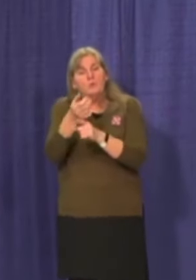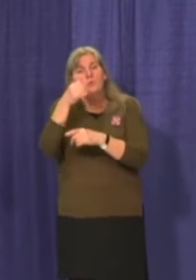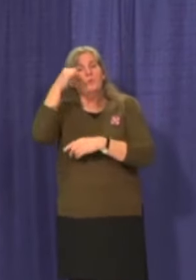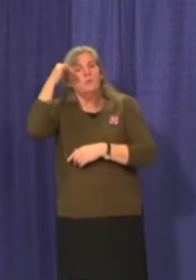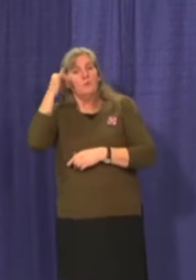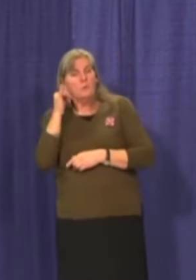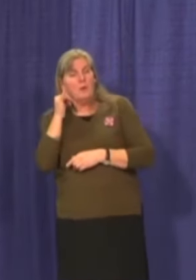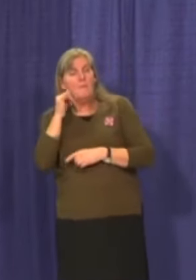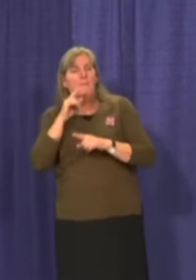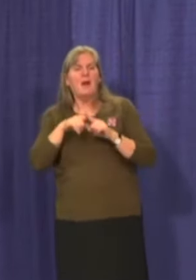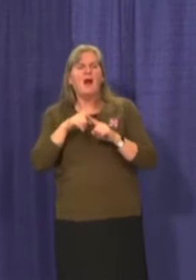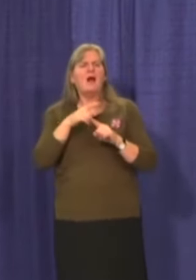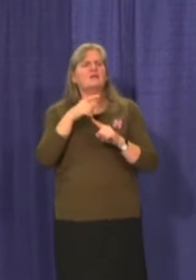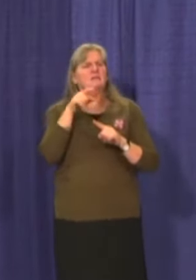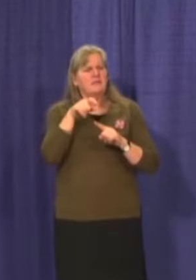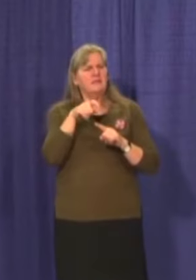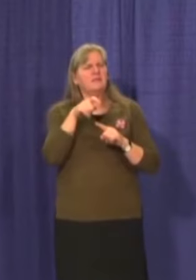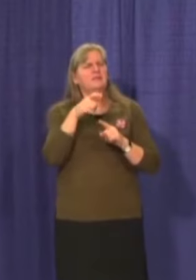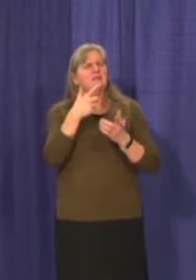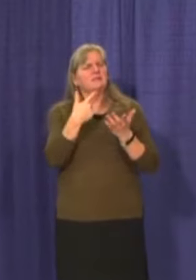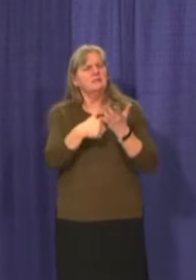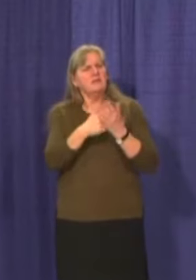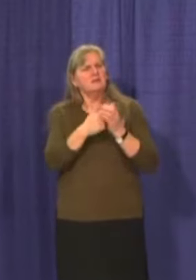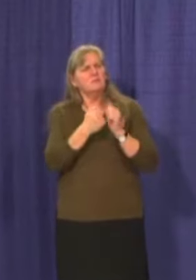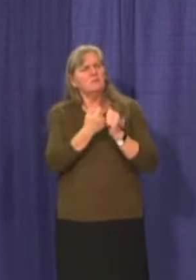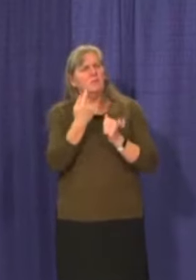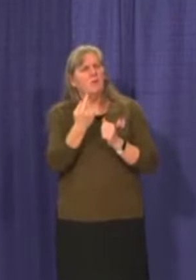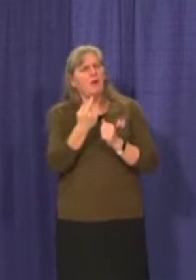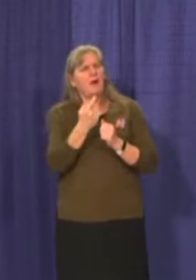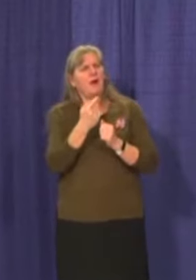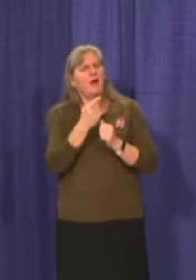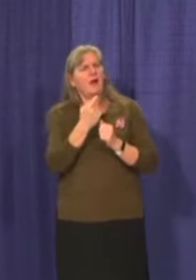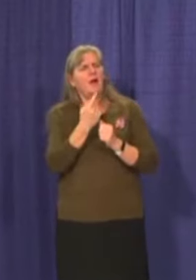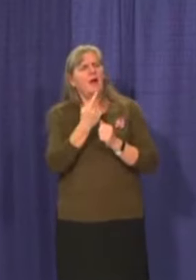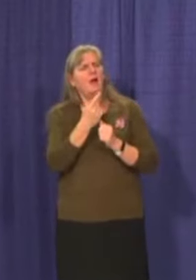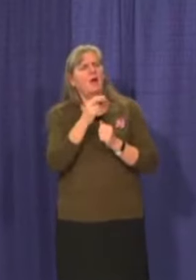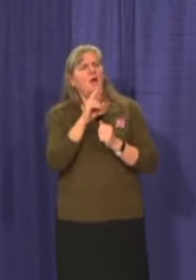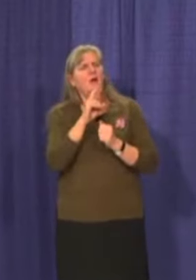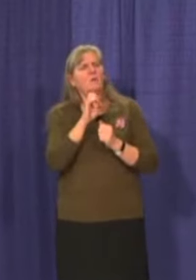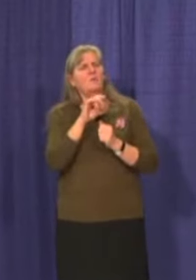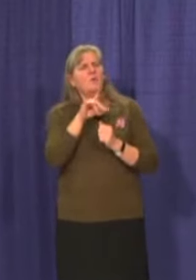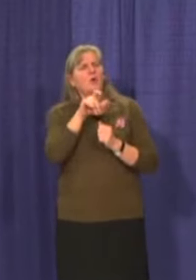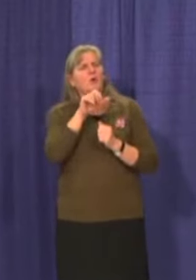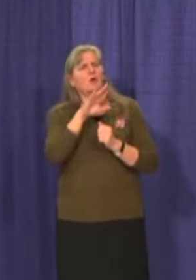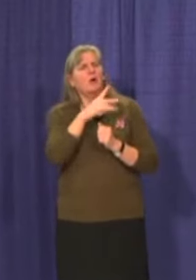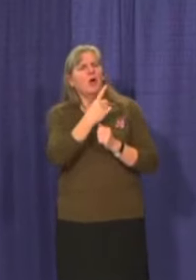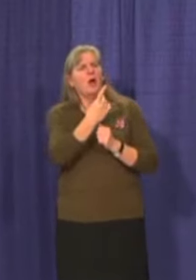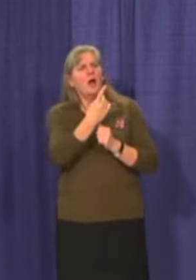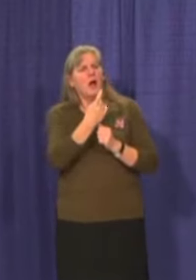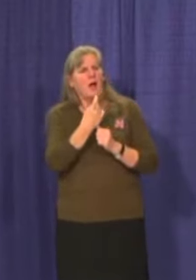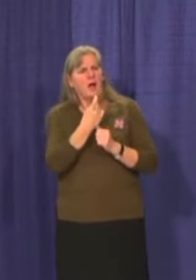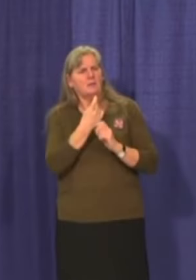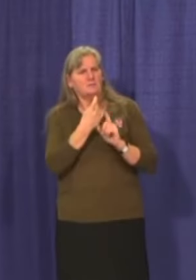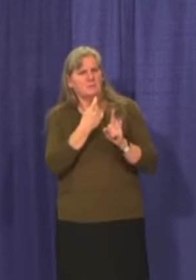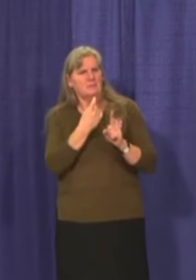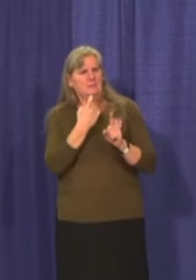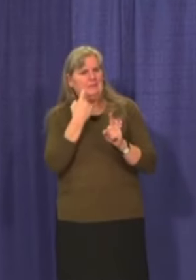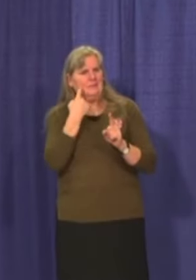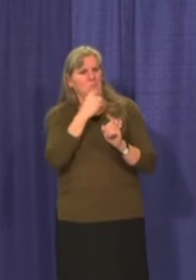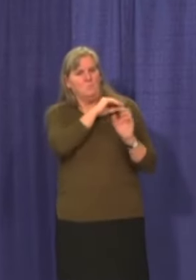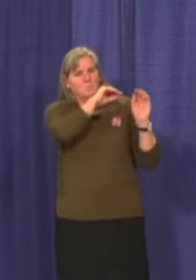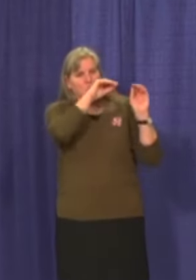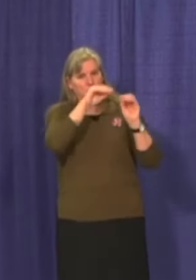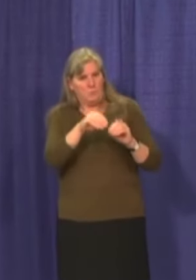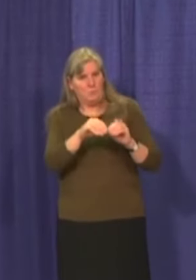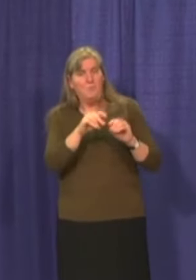did talk to a reporter earlier this week who had moved to the territory